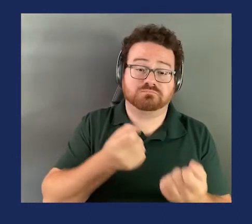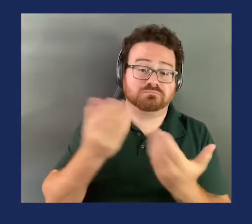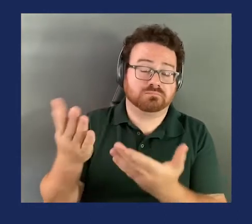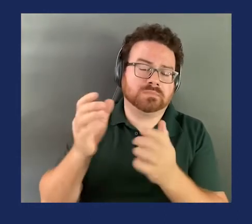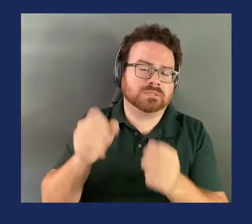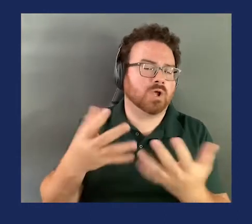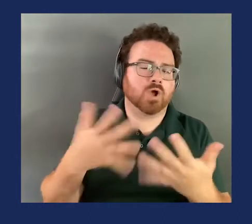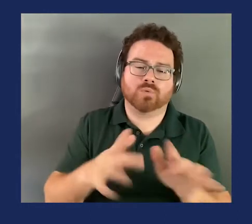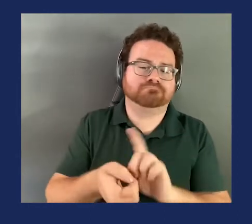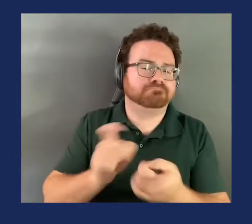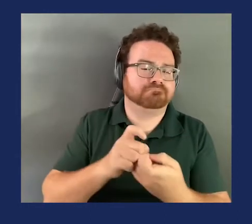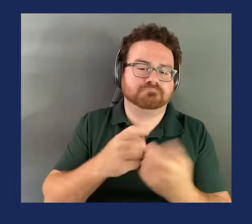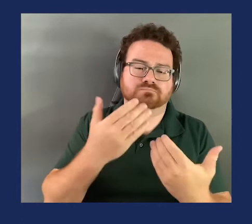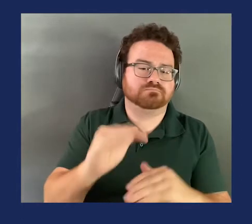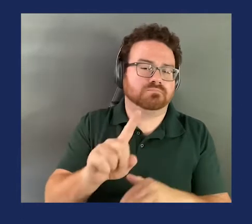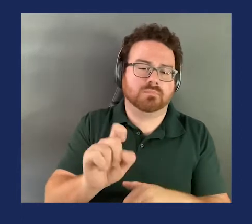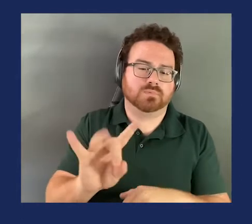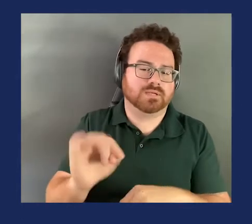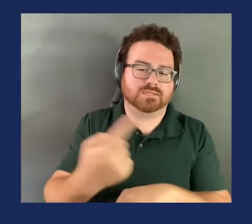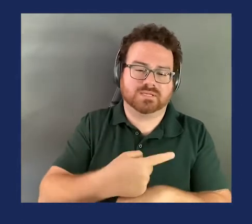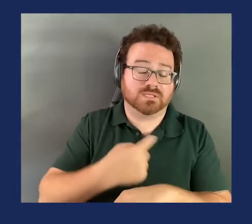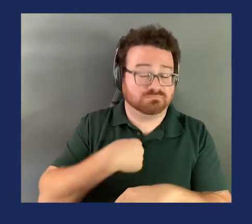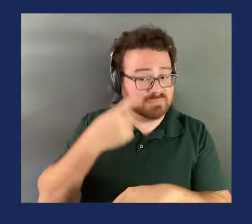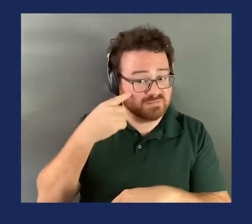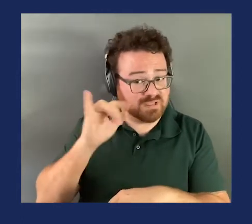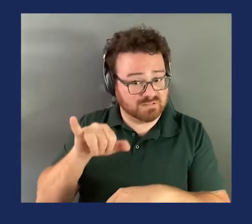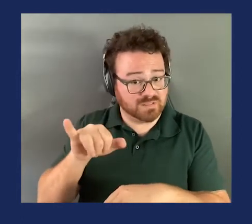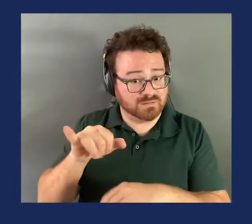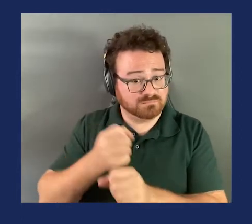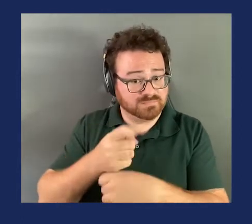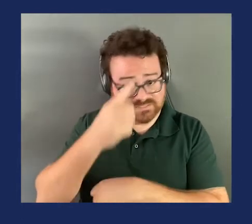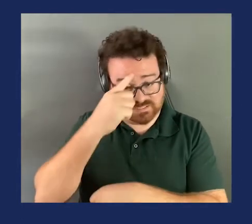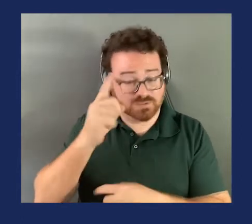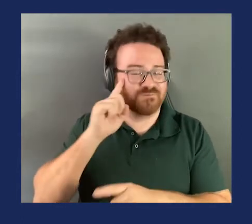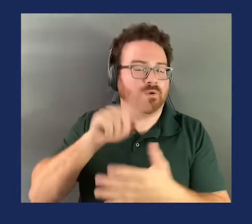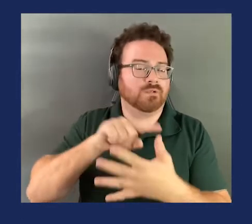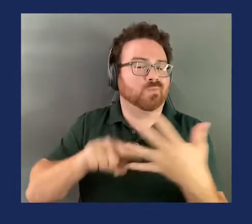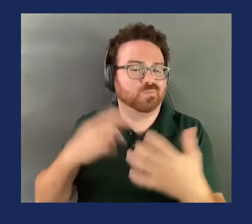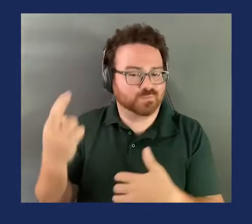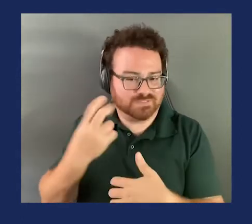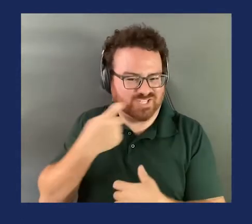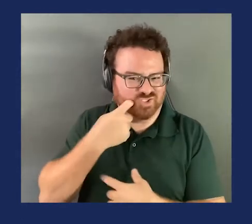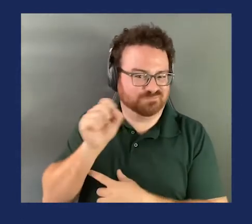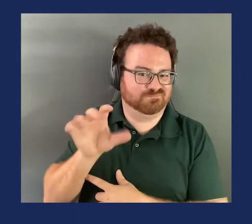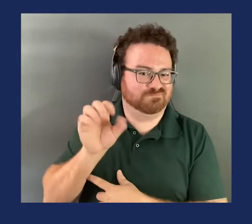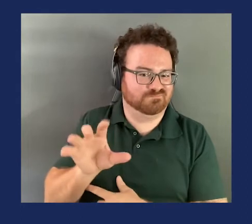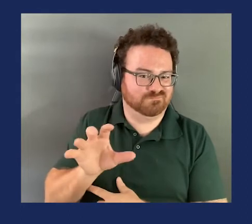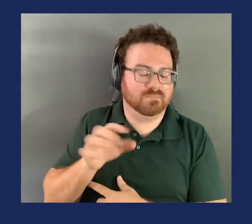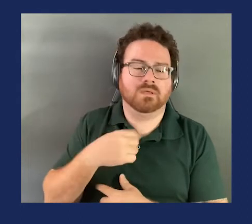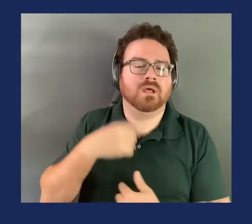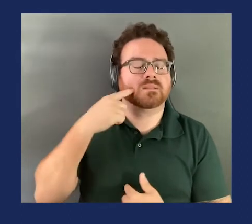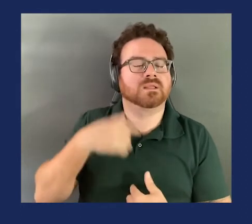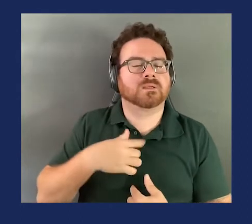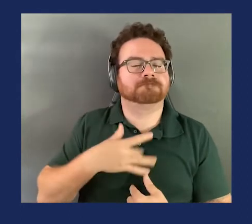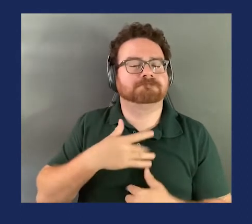I think that date makes sense. And for those reasons, I think I'm comfortable not keeping